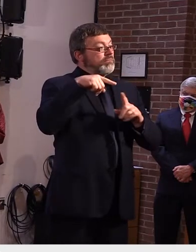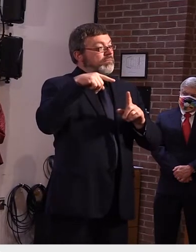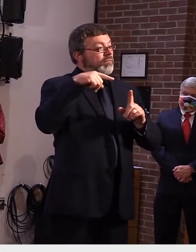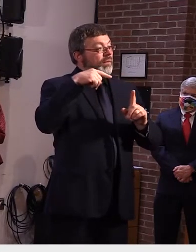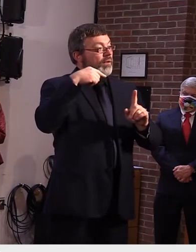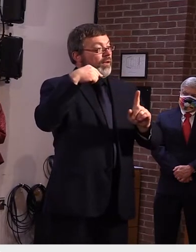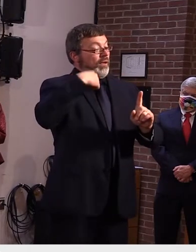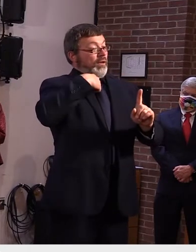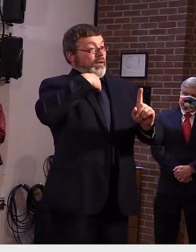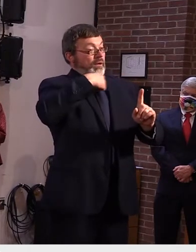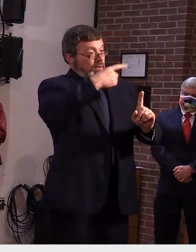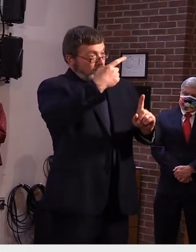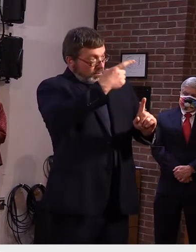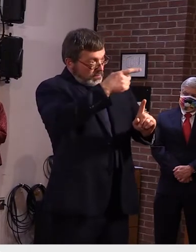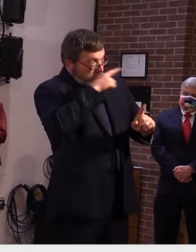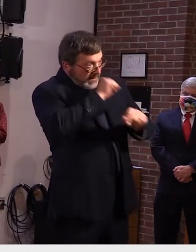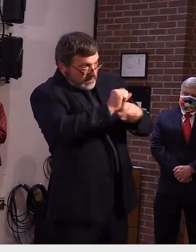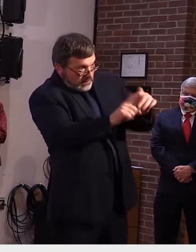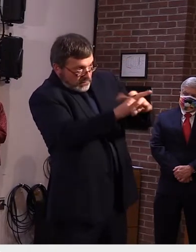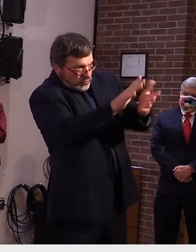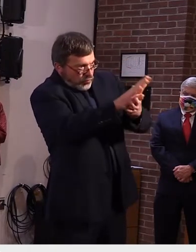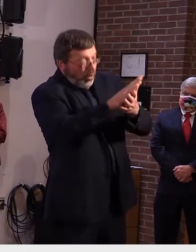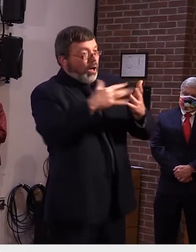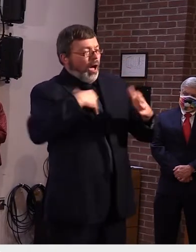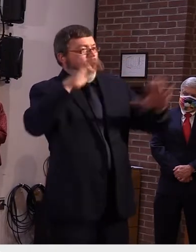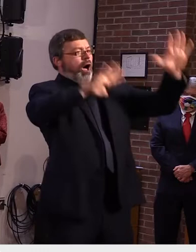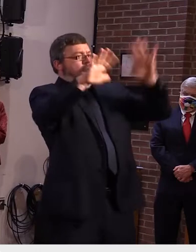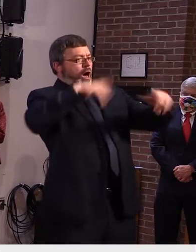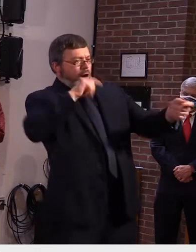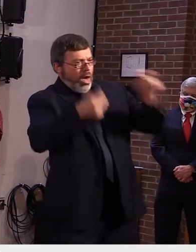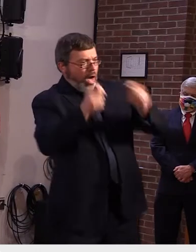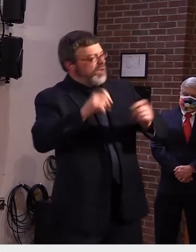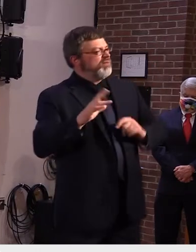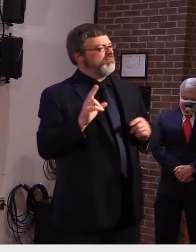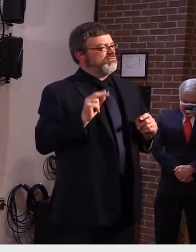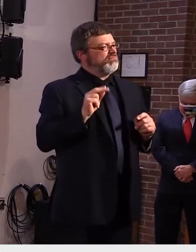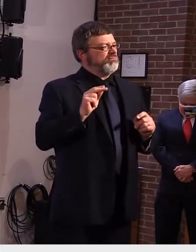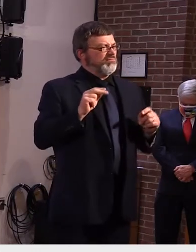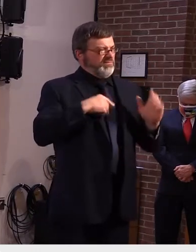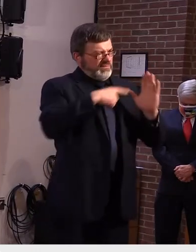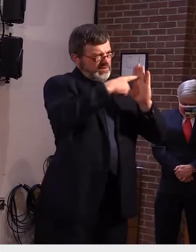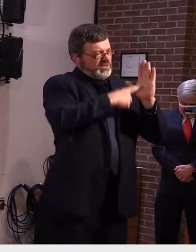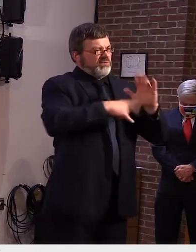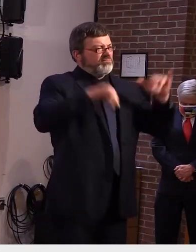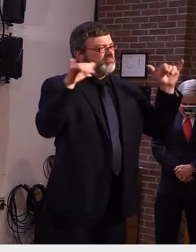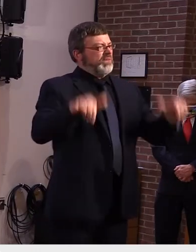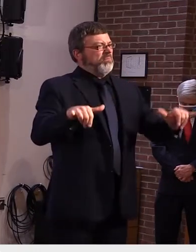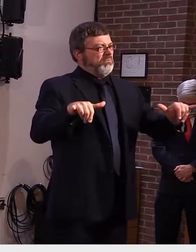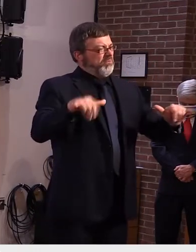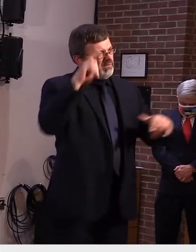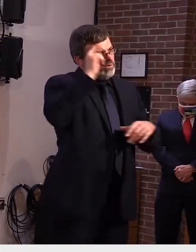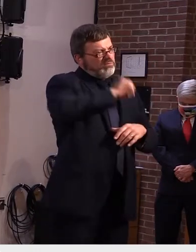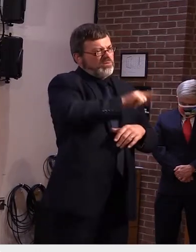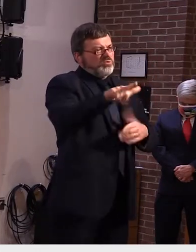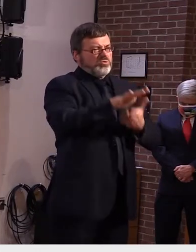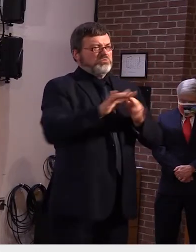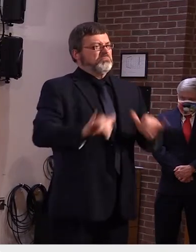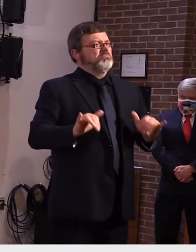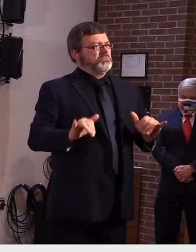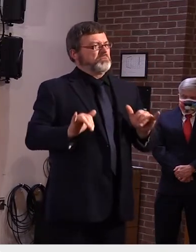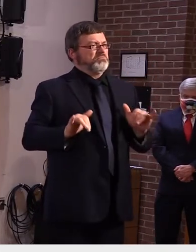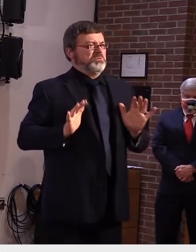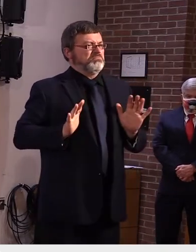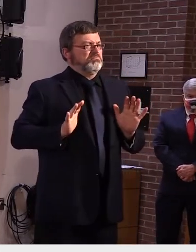opening of school or the practices that are in place in schools okay thank you